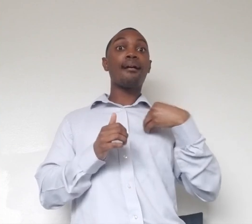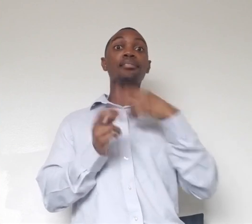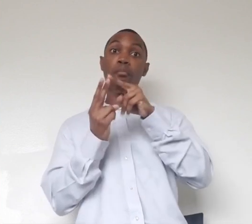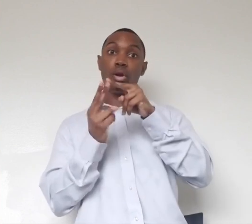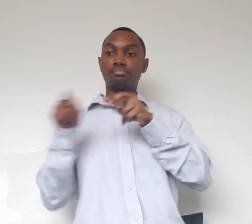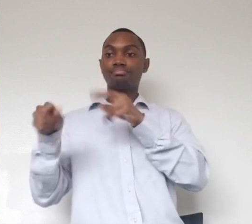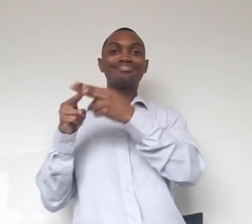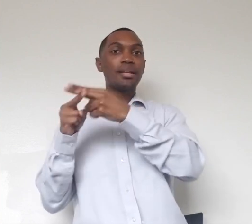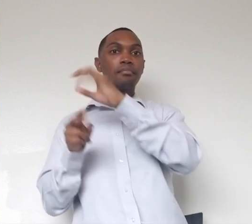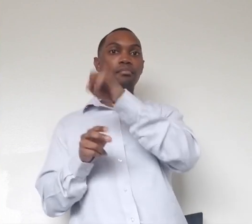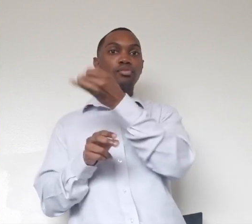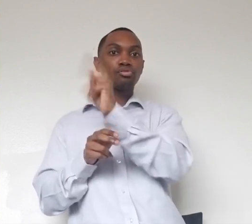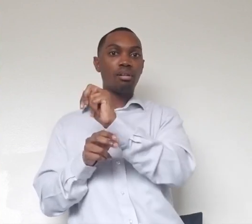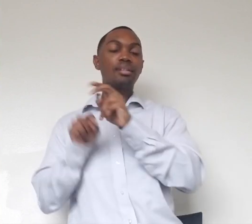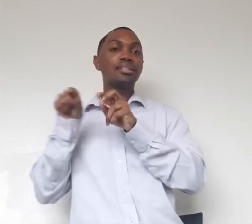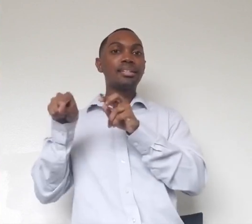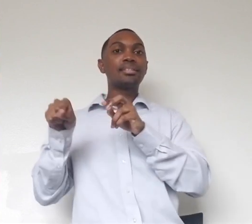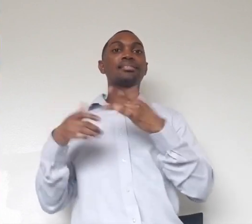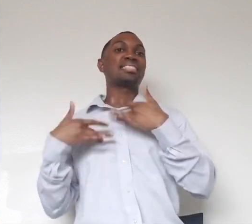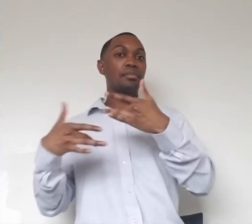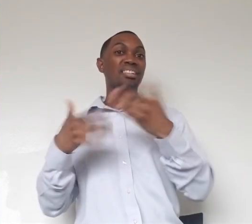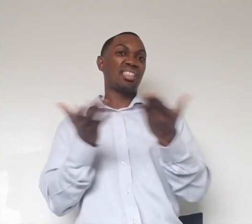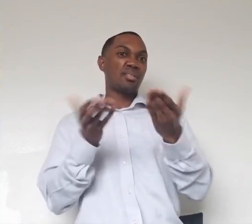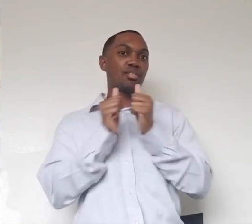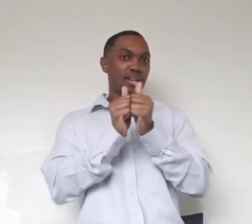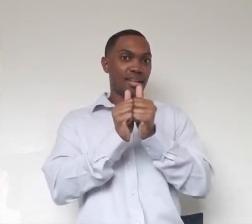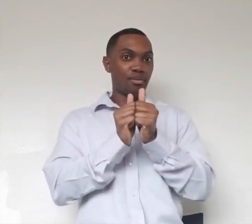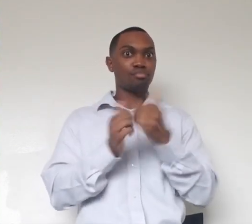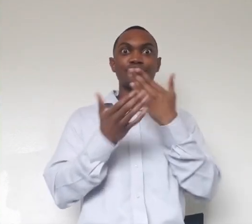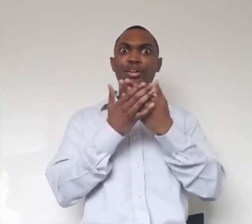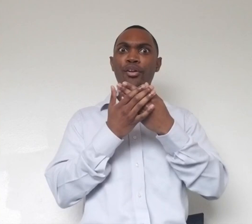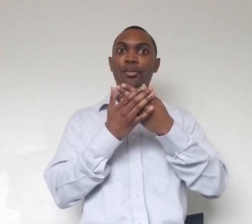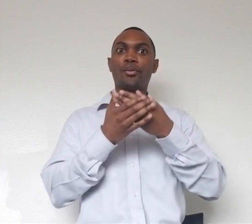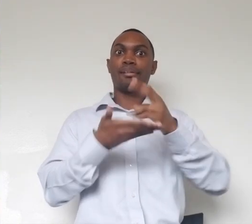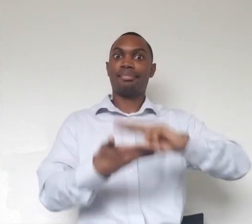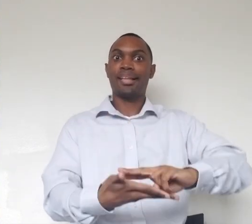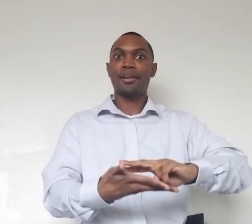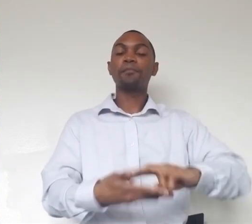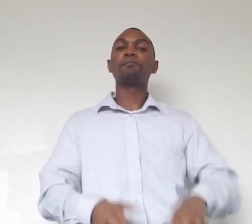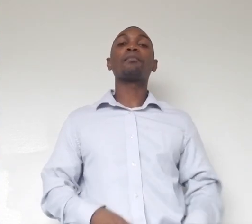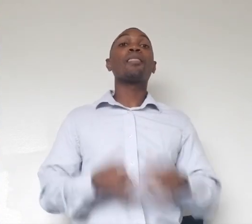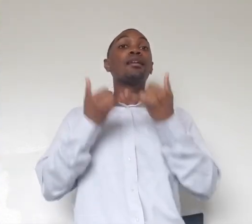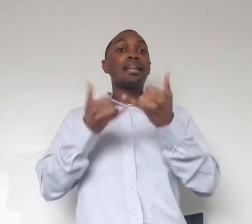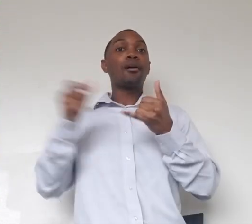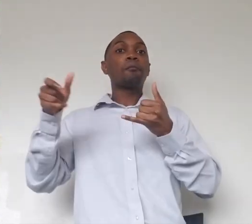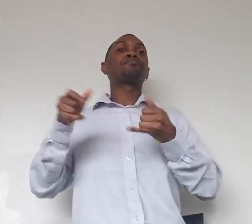here together. Oh, that was a good lay down. In order for Imani to be able to focus on her training, we have